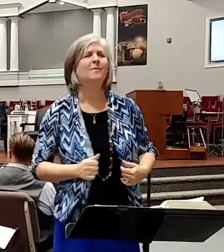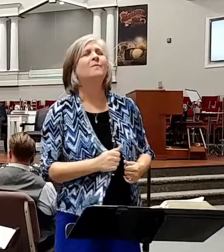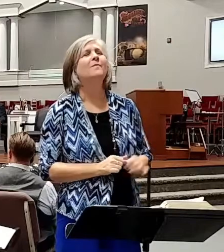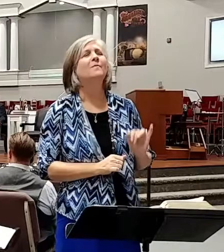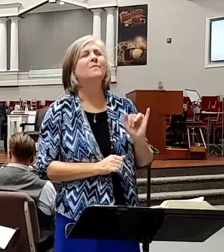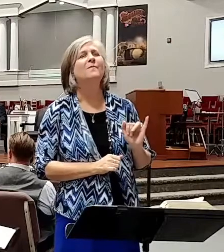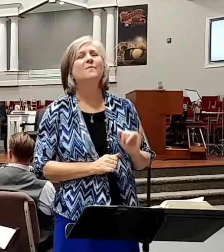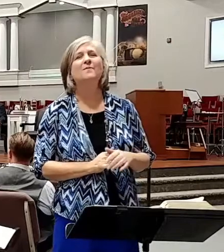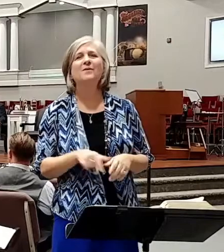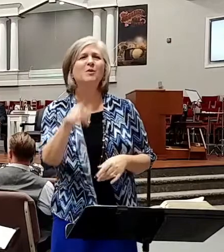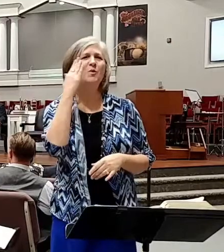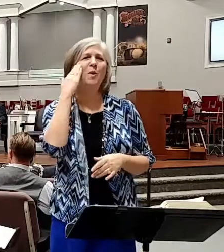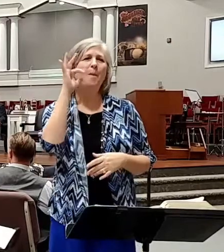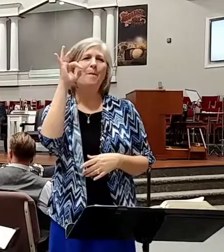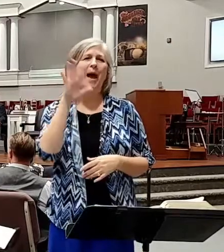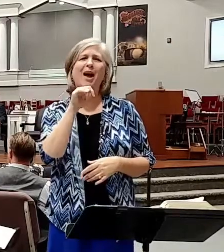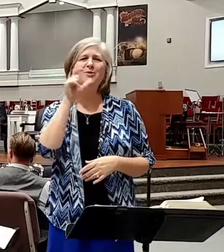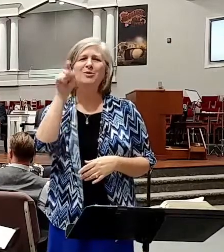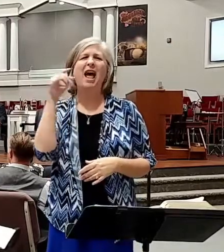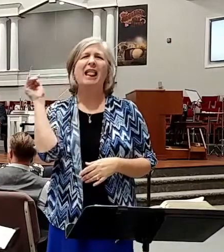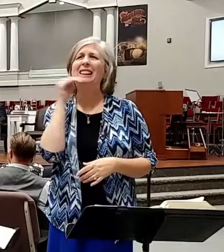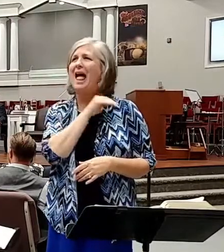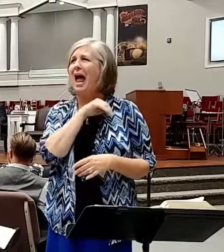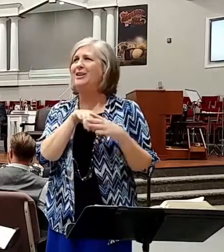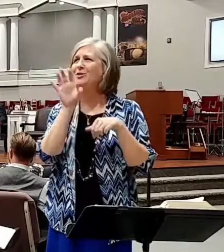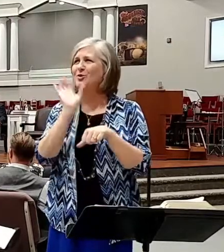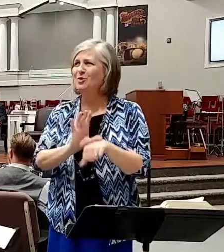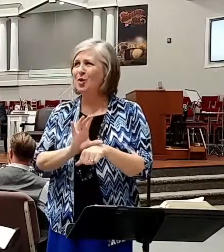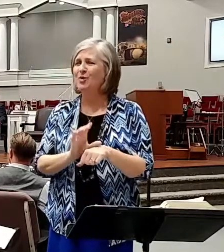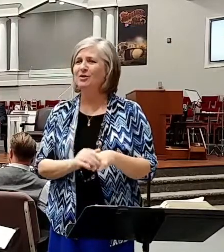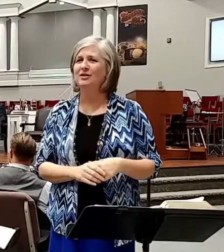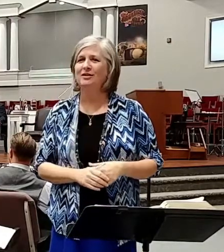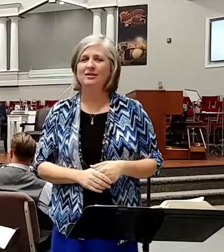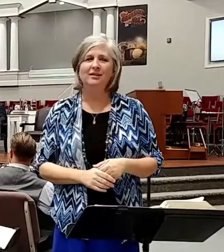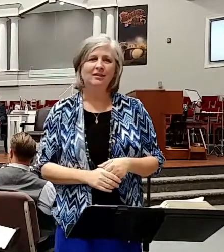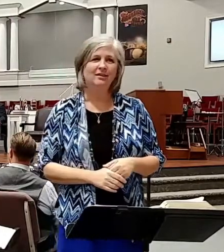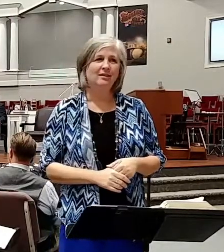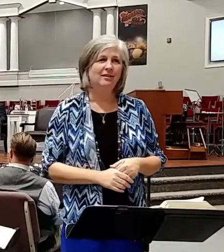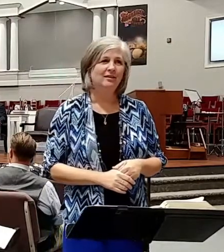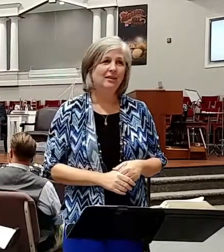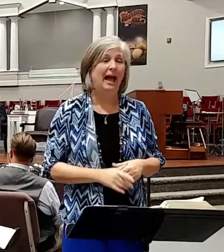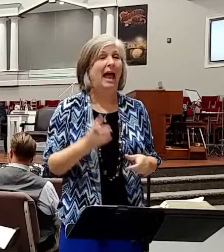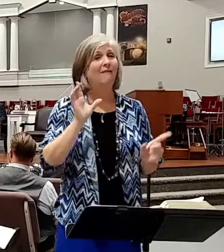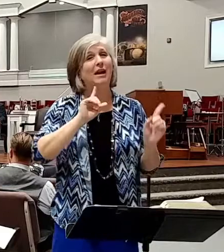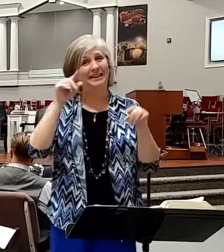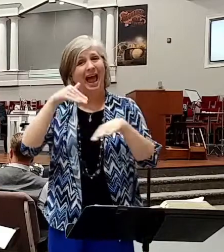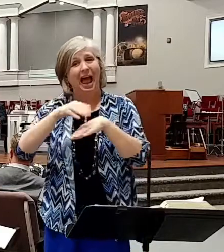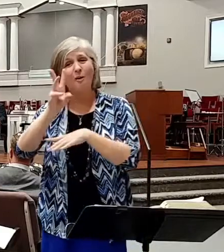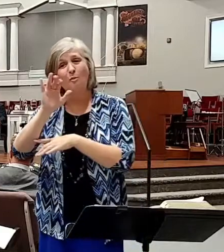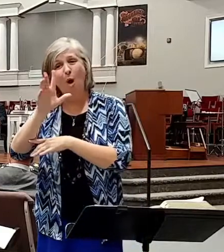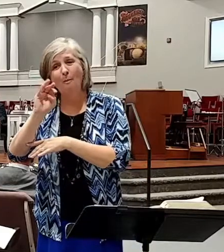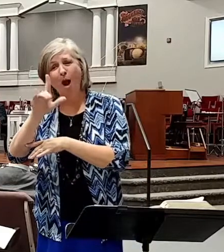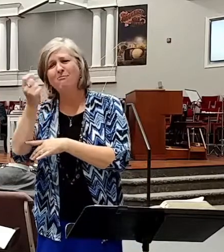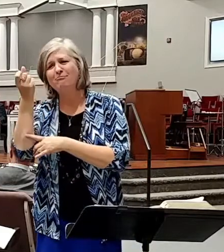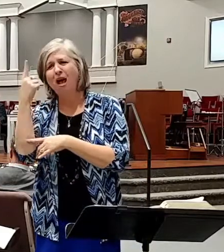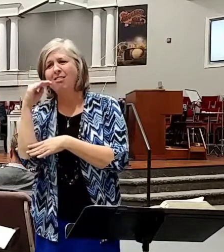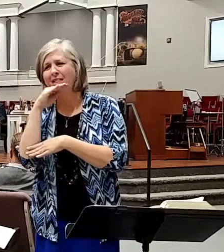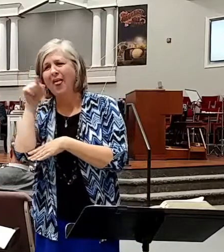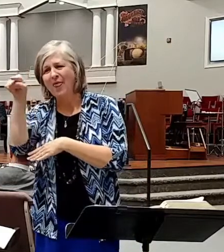You know, pastors ought not lie in church. I mean, if he's at Walmart, I don't understand it, but he's in church, he ought not lie here. All right,